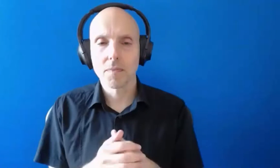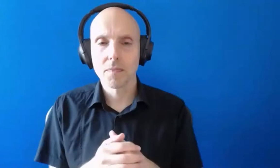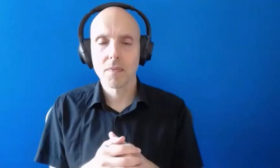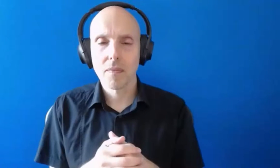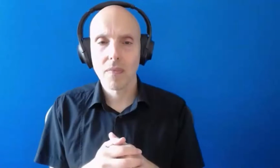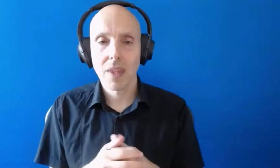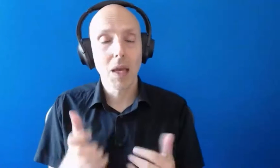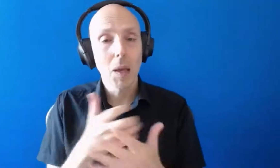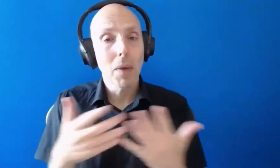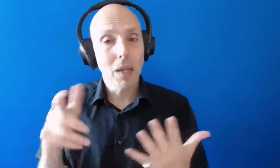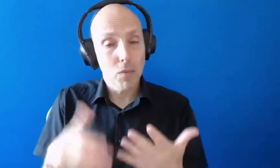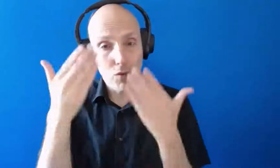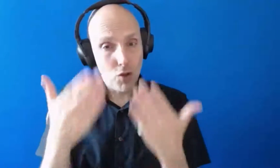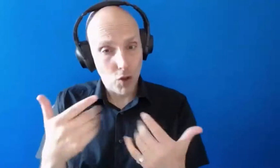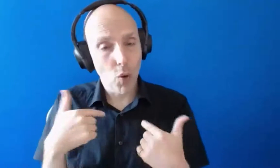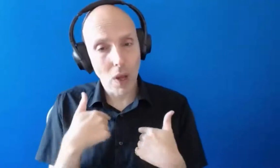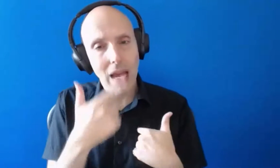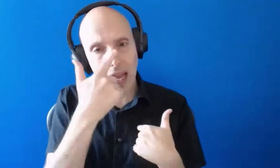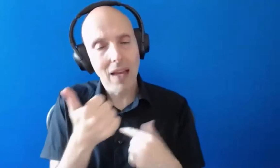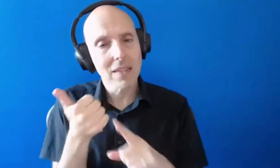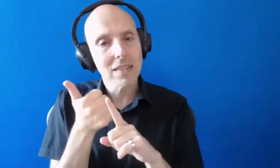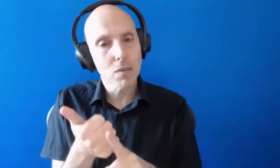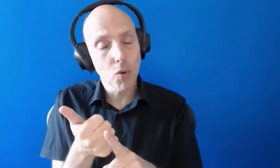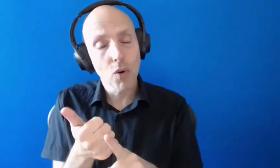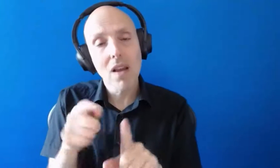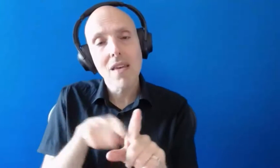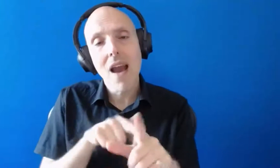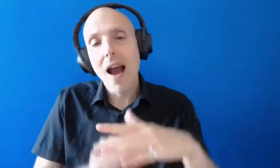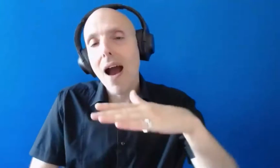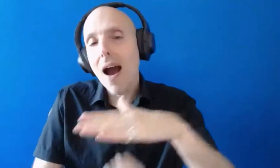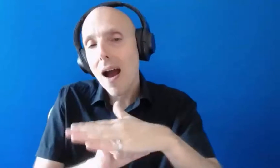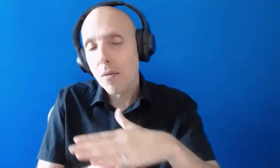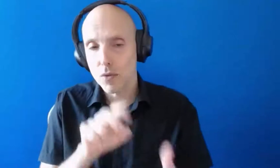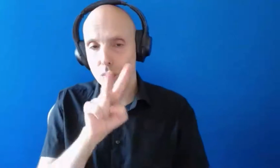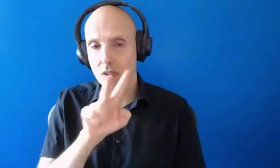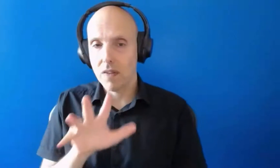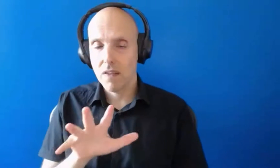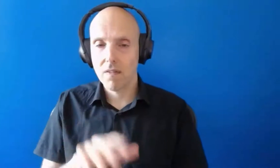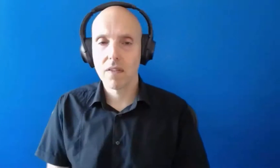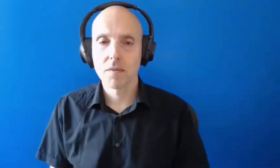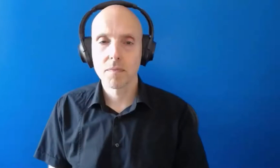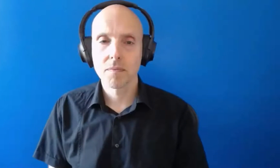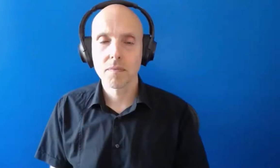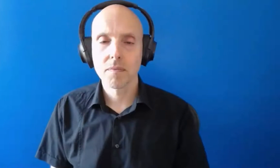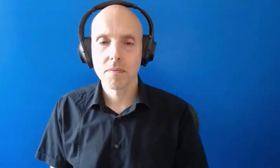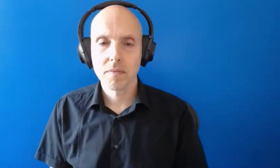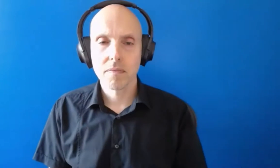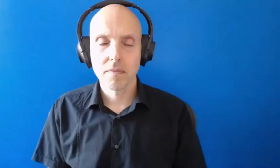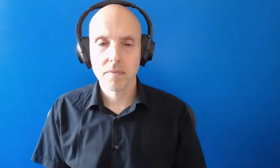actually realise that we can support young people up to the age of 25. Young people,